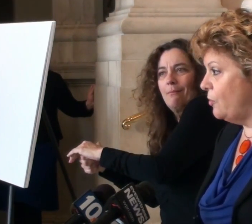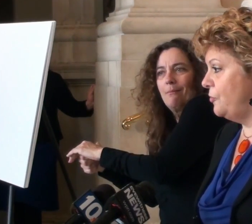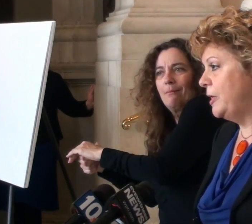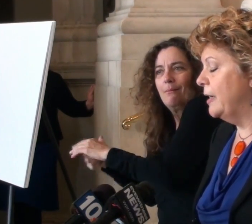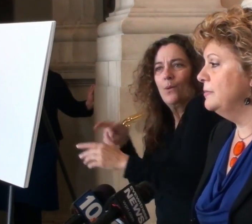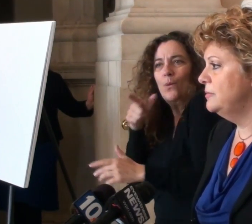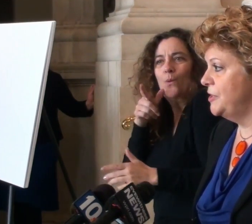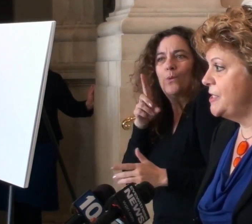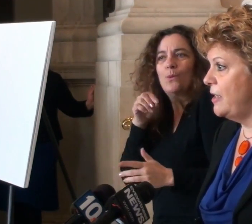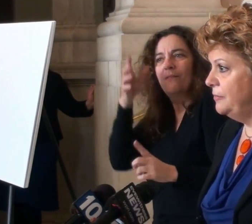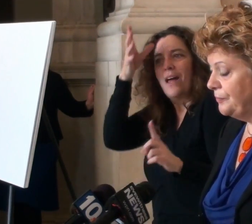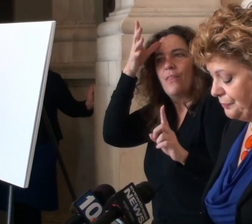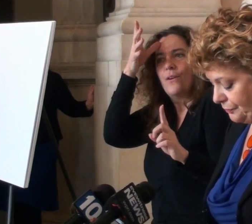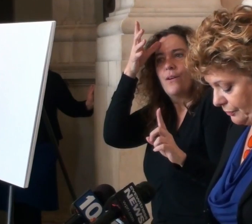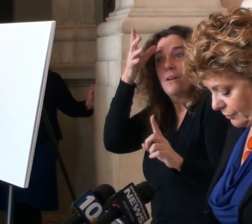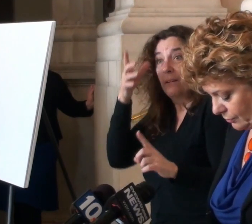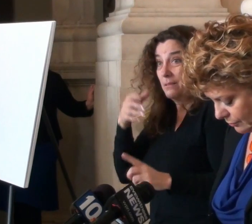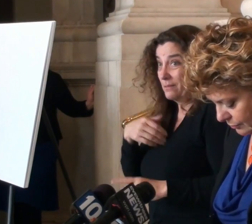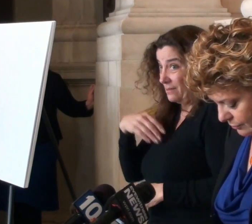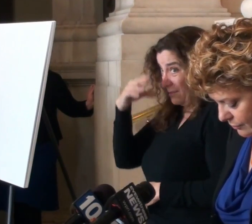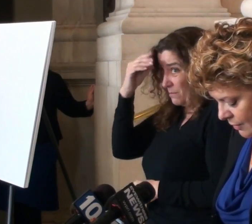over and over again to this day.